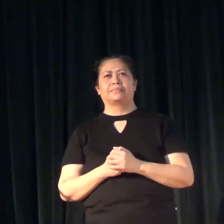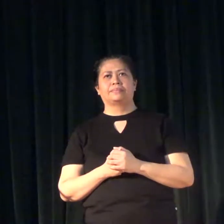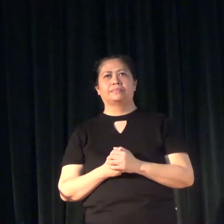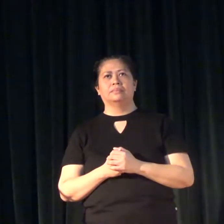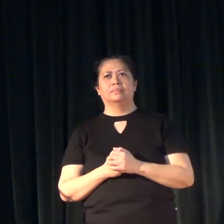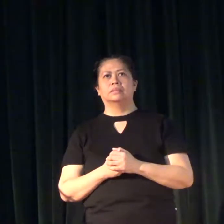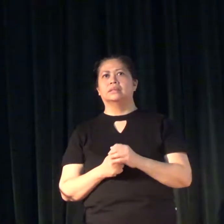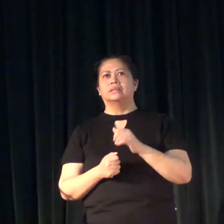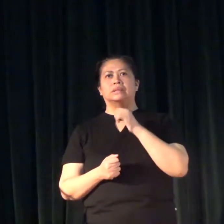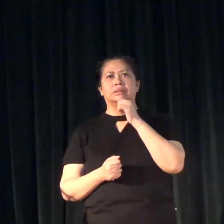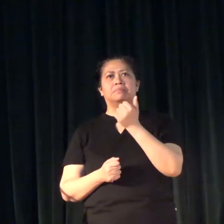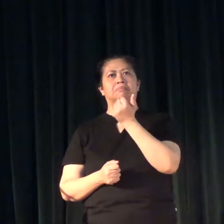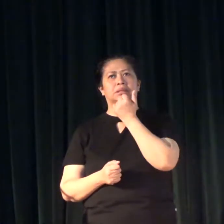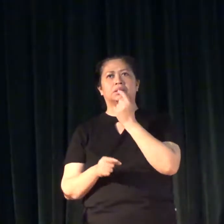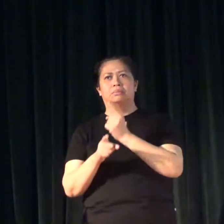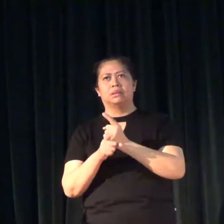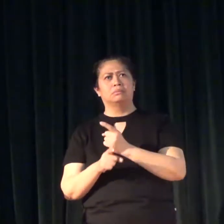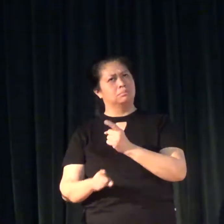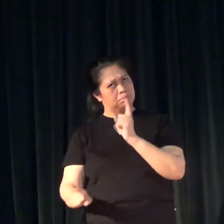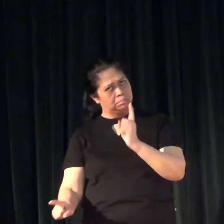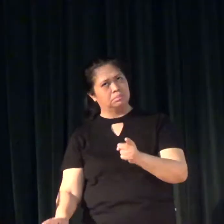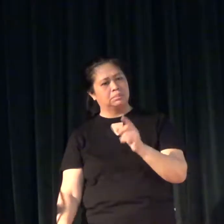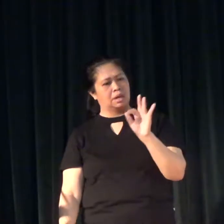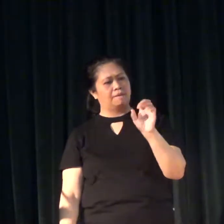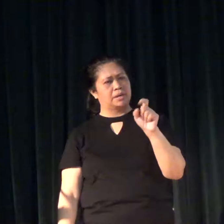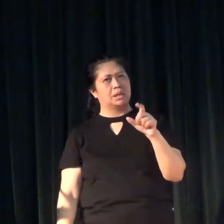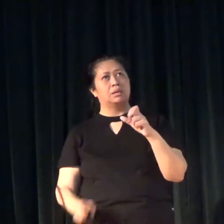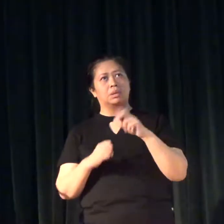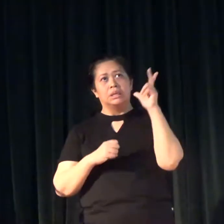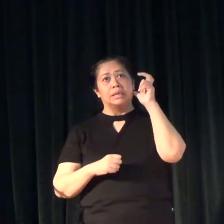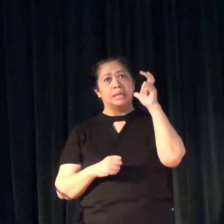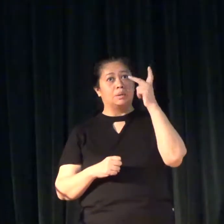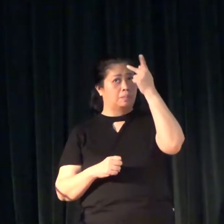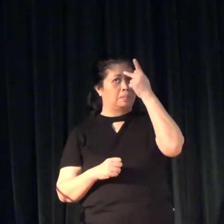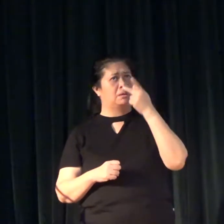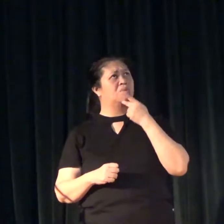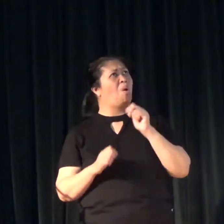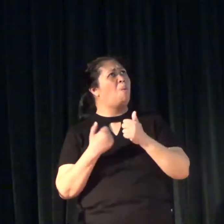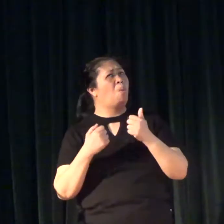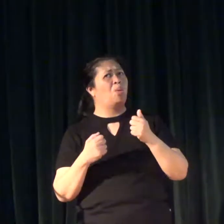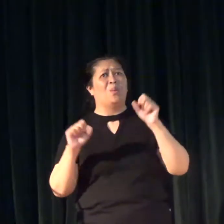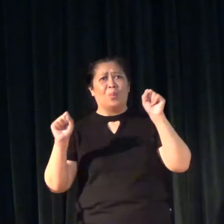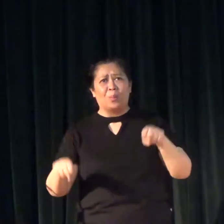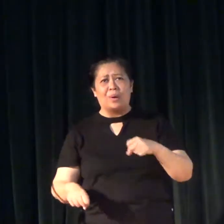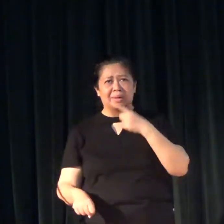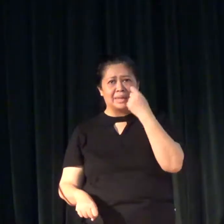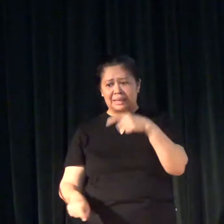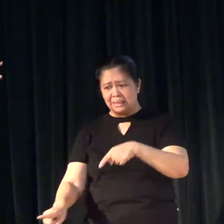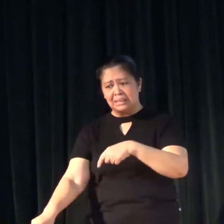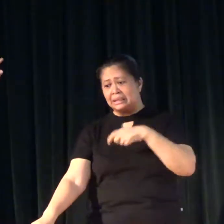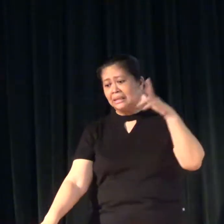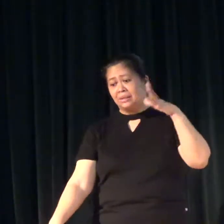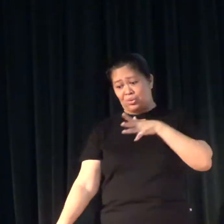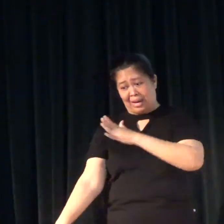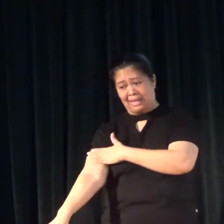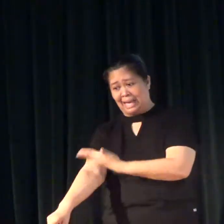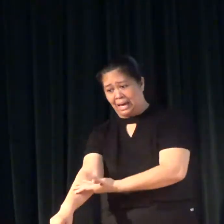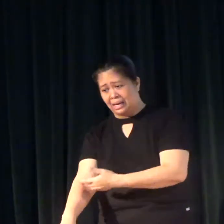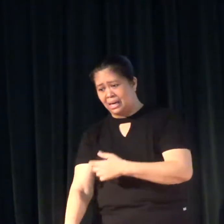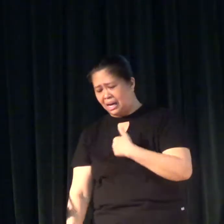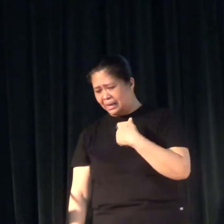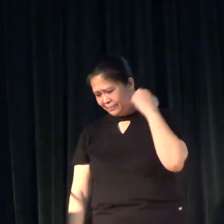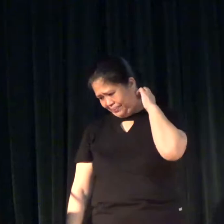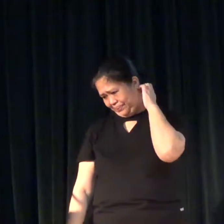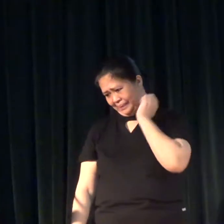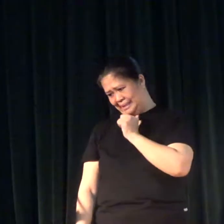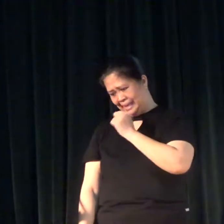hindi maling na sabihin yun kahit healing yung parents. kasi naman hindi na naginimig yung bata